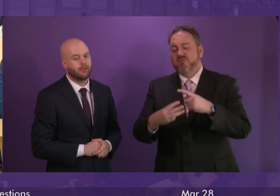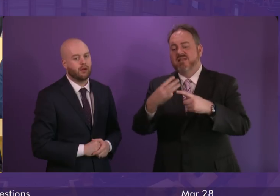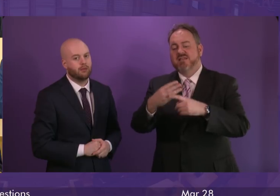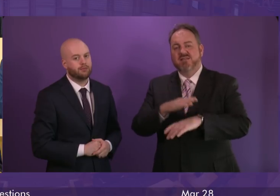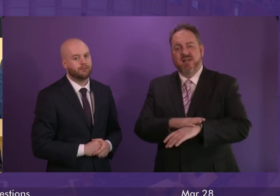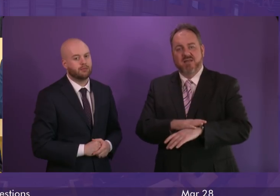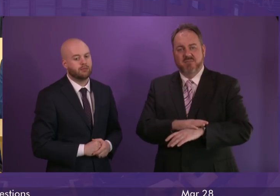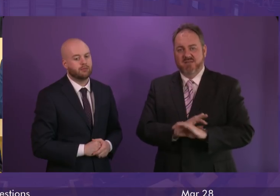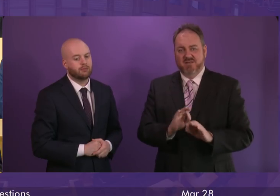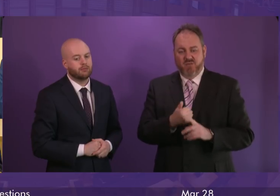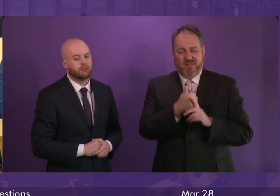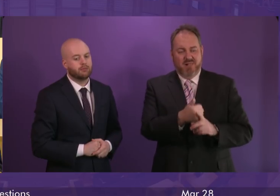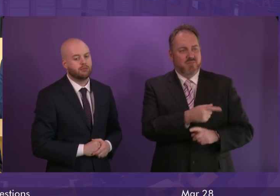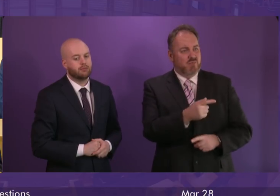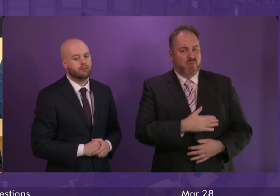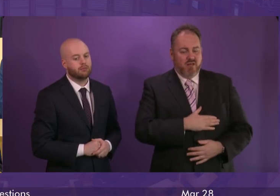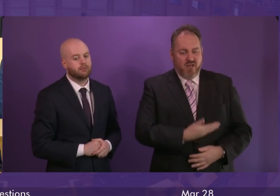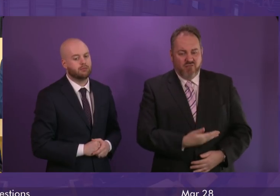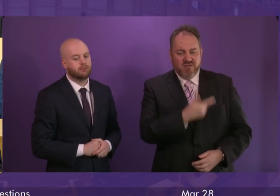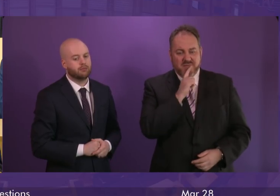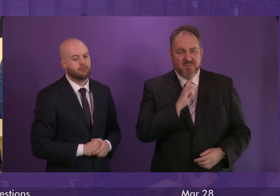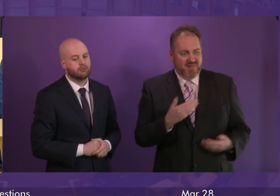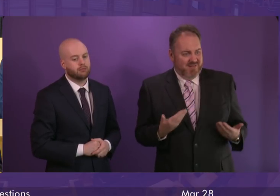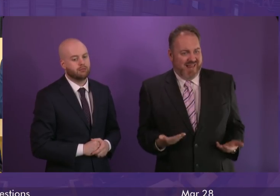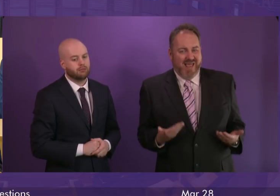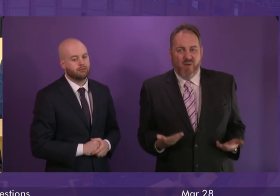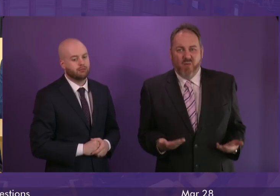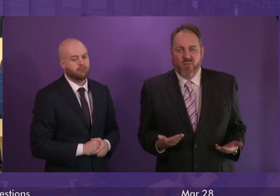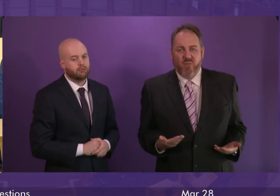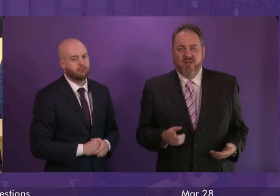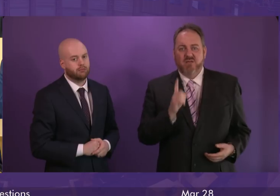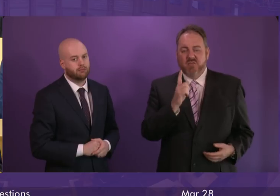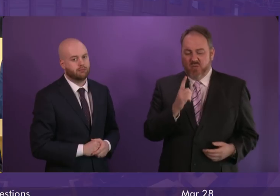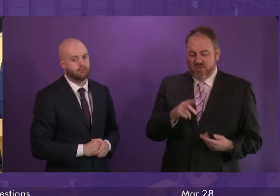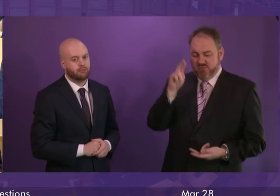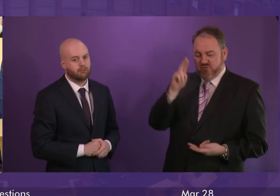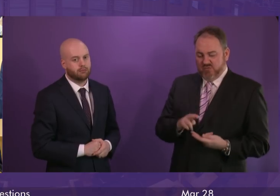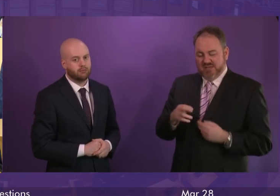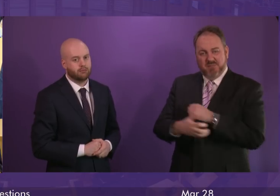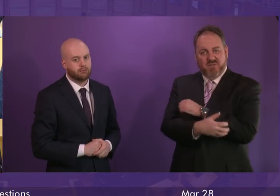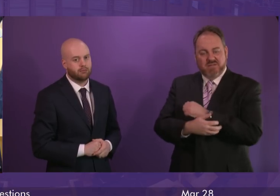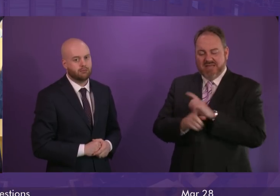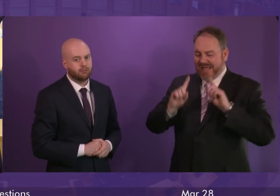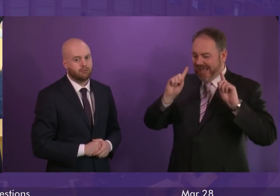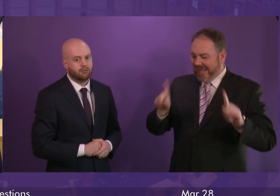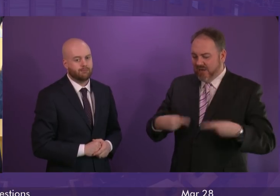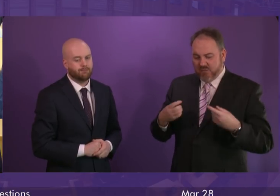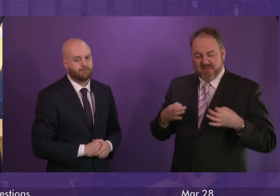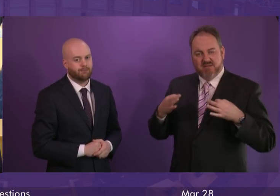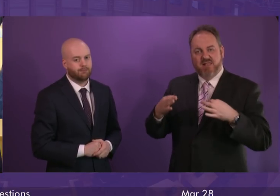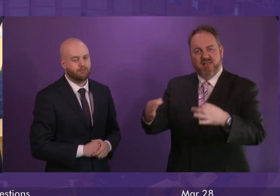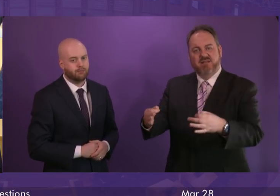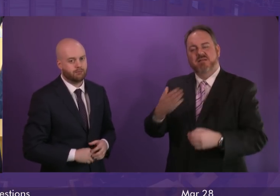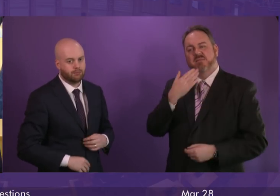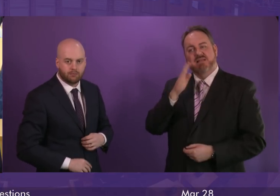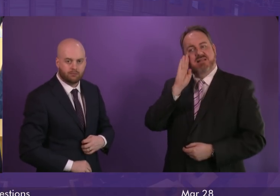comfort to parents whose cupboards are empty right now. But given that tackling poverty just can't wait, will the First Minister also listen